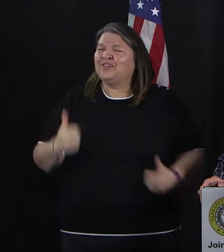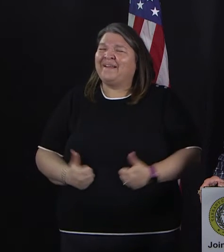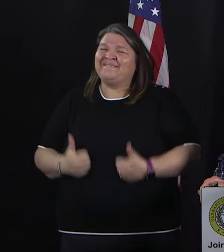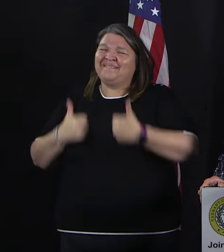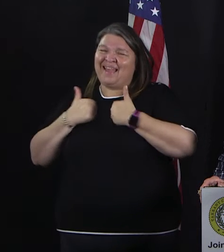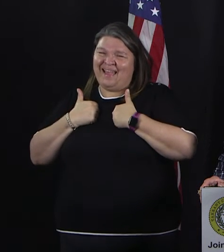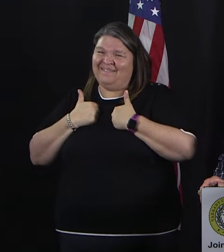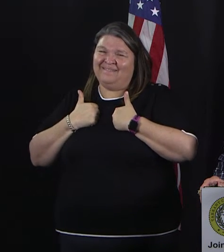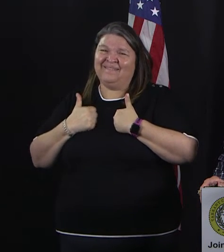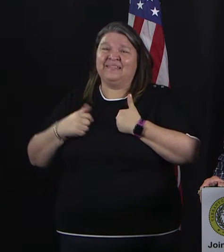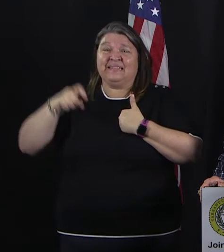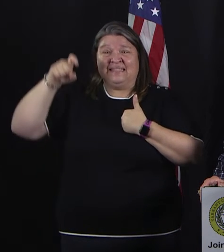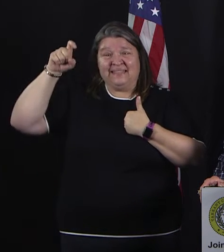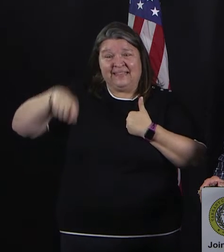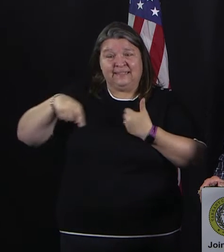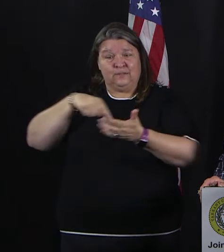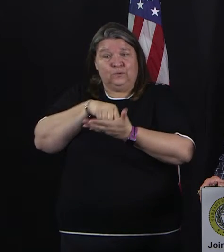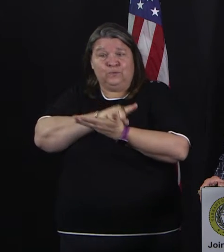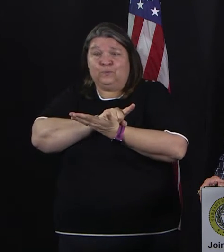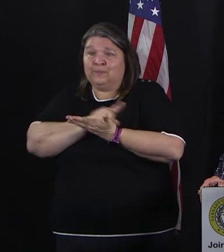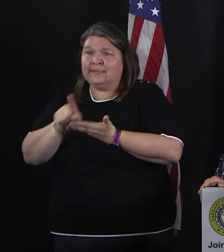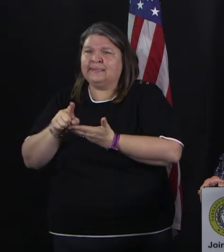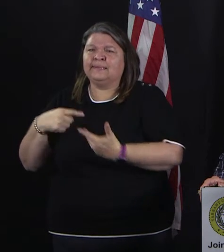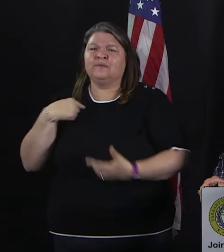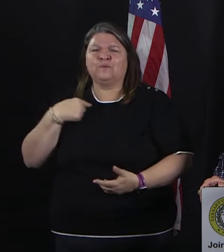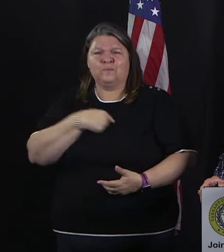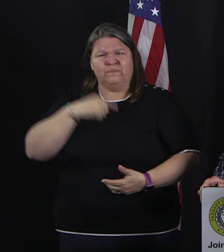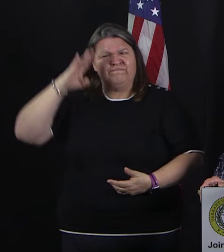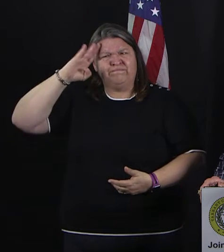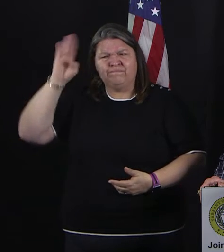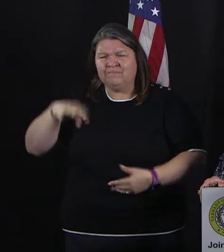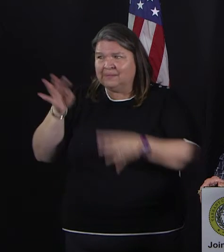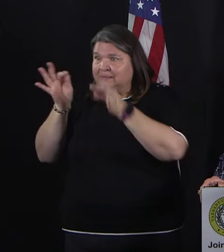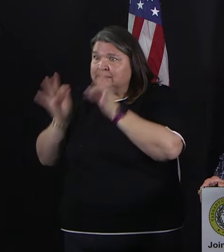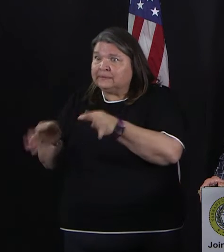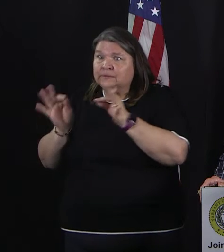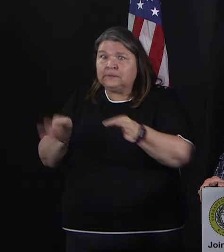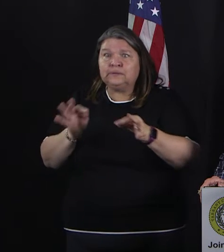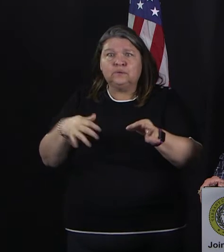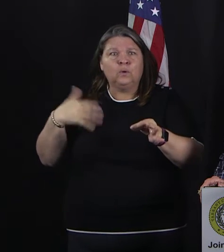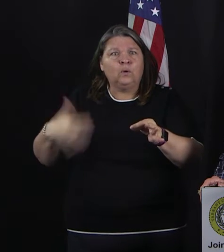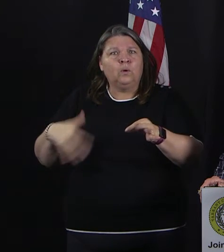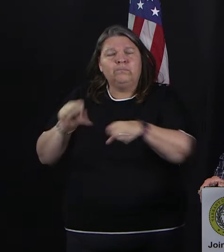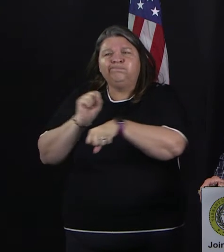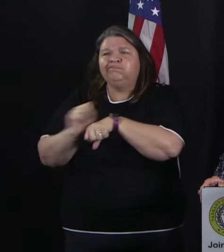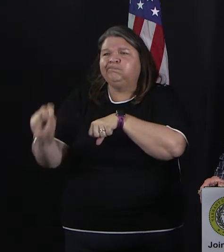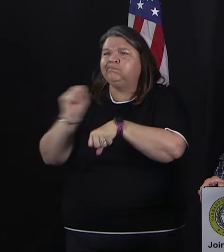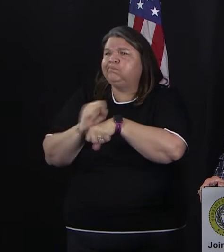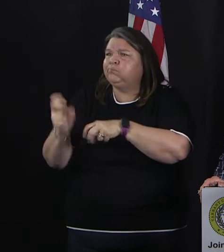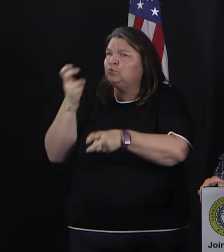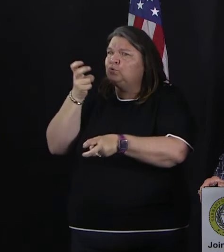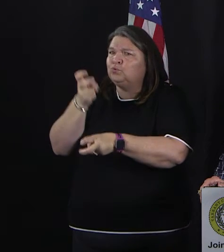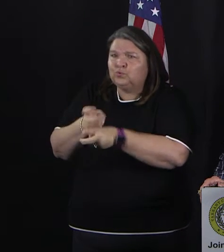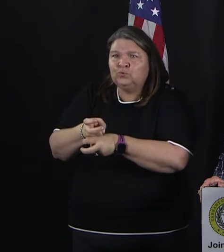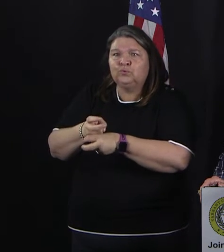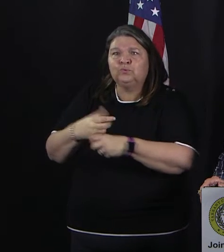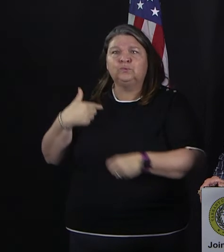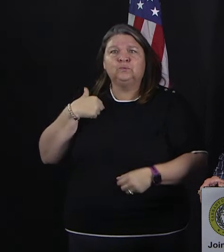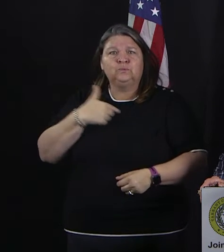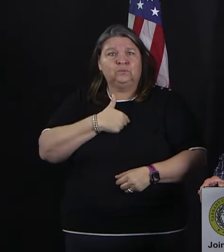It's not lost on me or any of my council that those decisions impact your daily life dramatically.